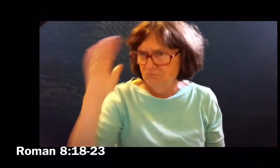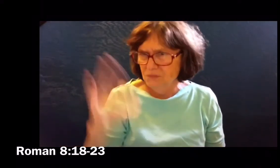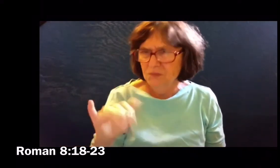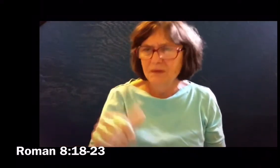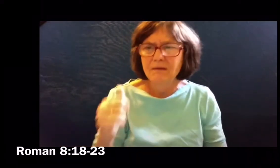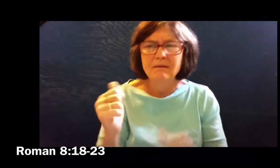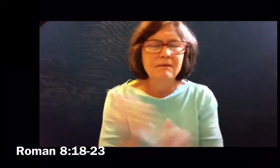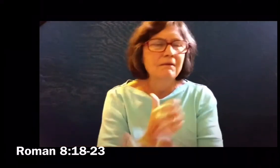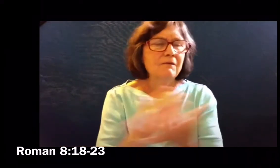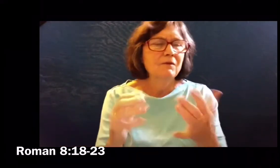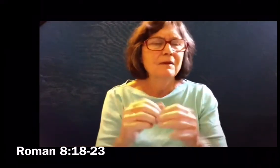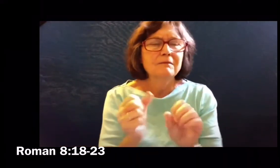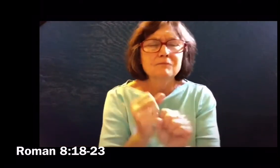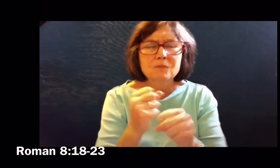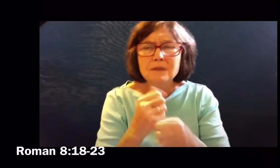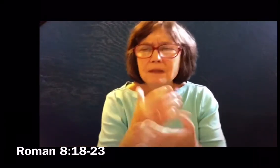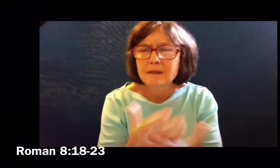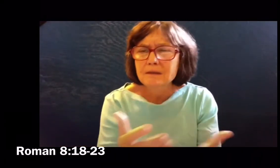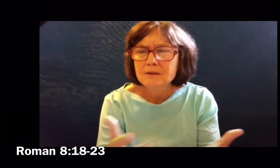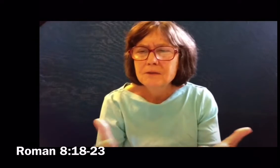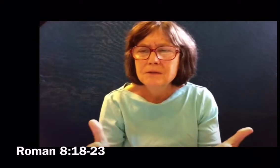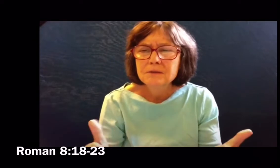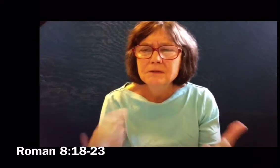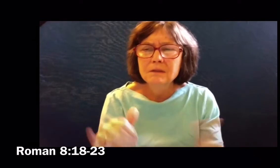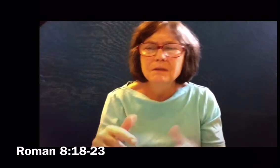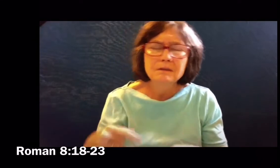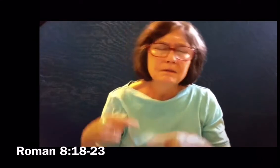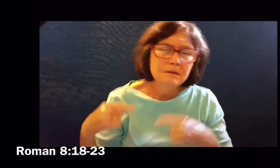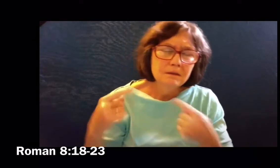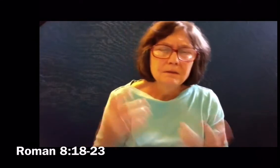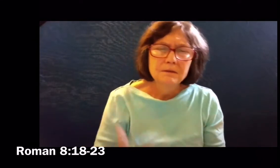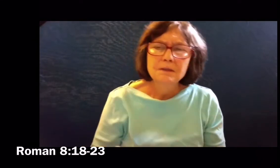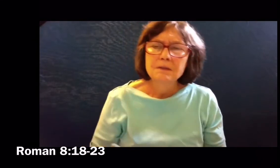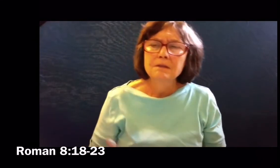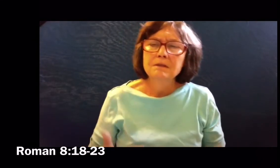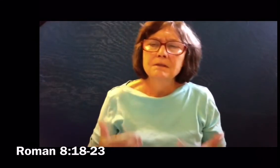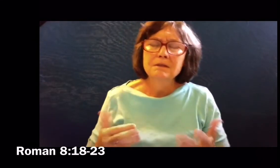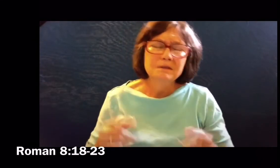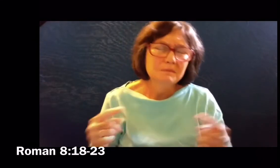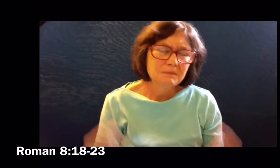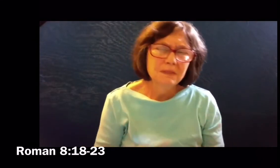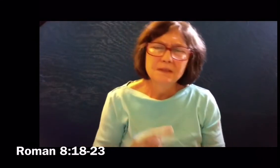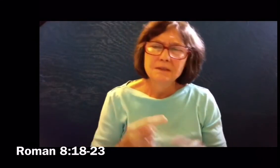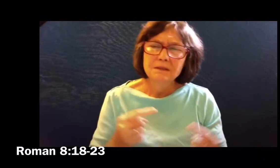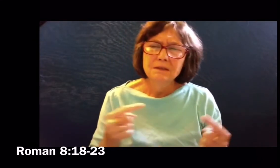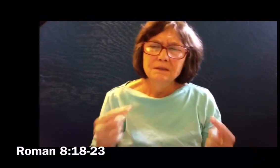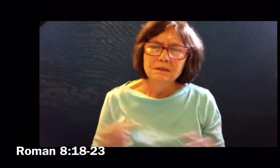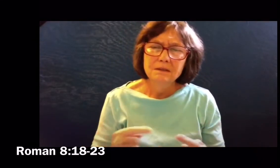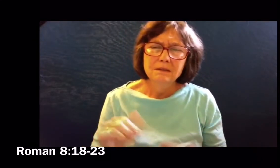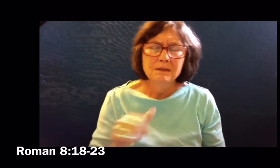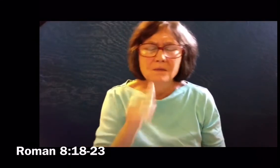We know that all creation is groaning in labor pains even until now.